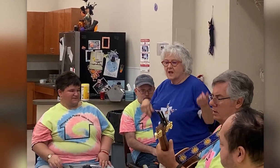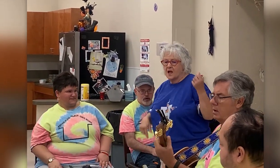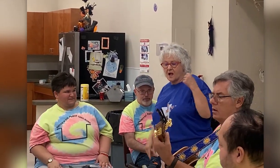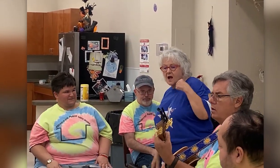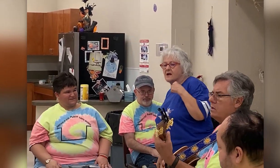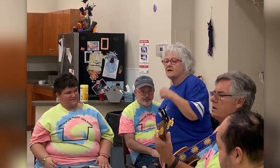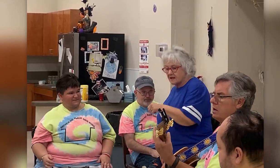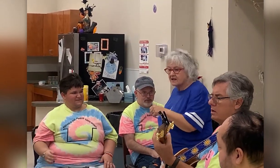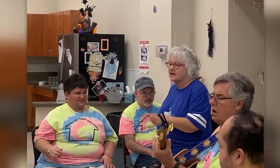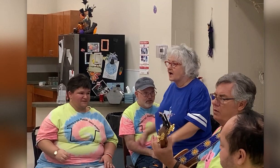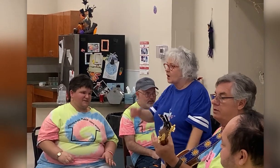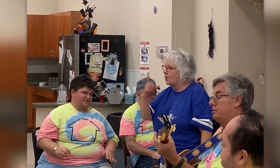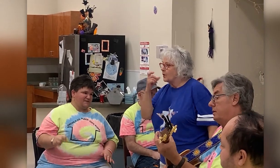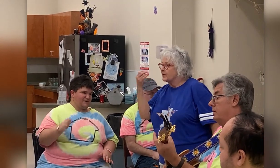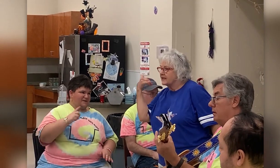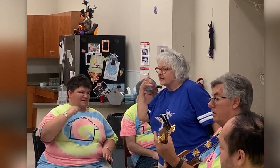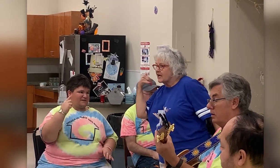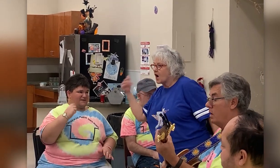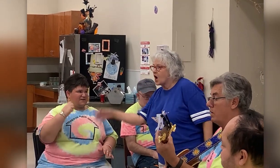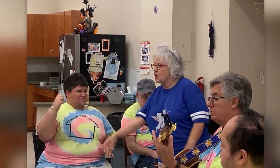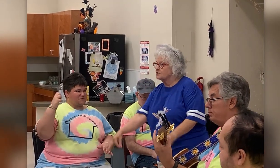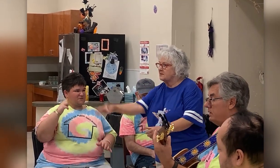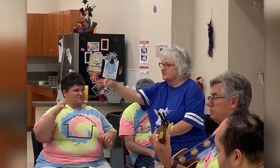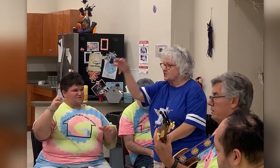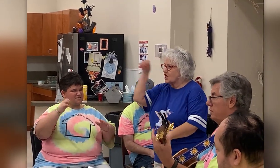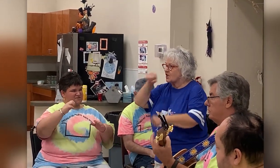Who you gonna call? Ghostbusters!